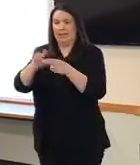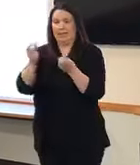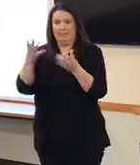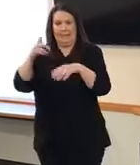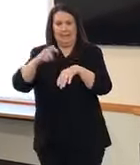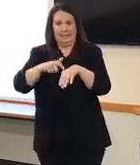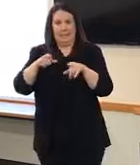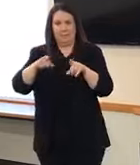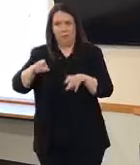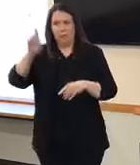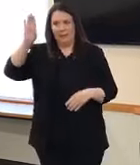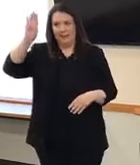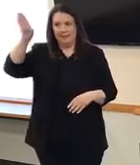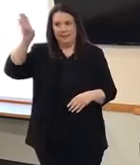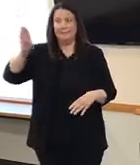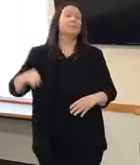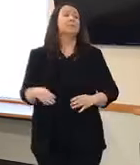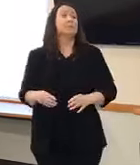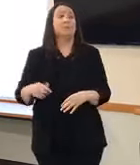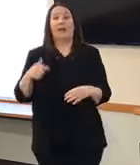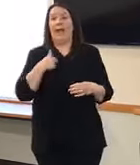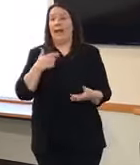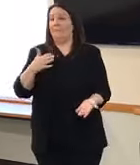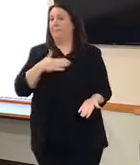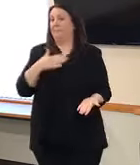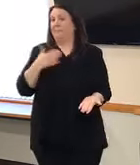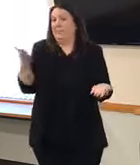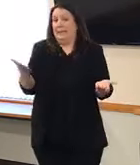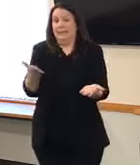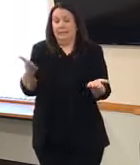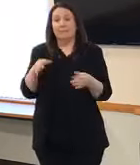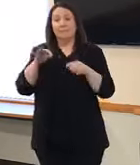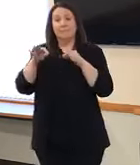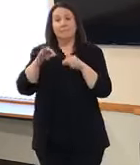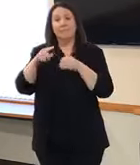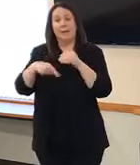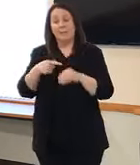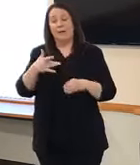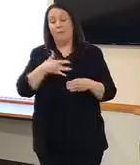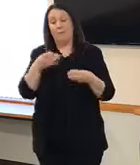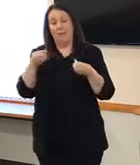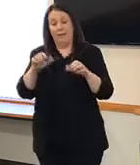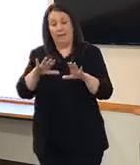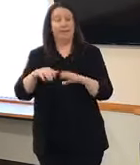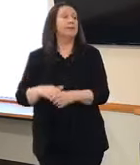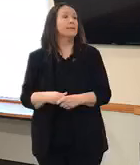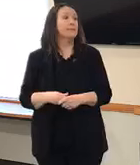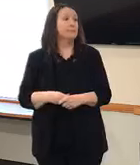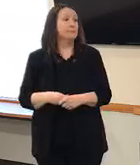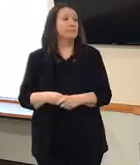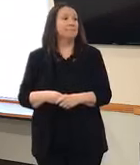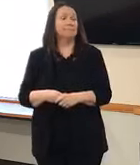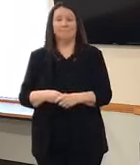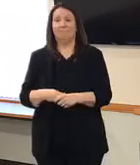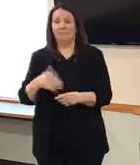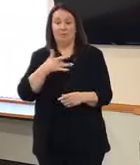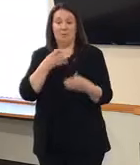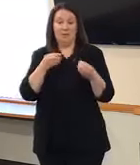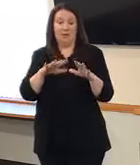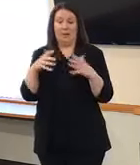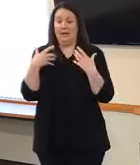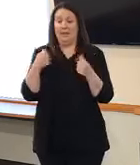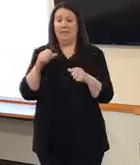these news media, so I am pleased to be here to tell you a little bit more about Heartland Health Services.